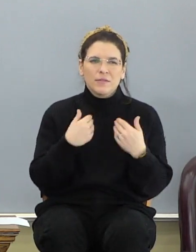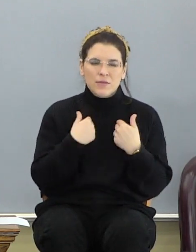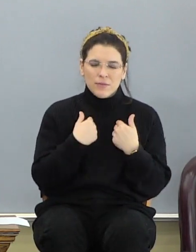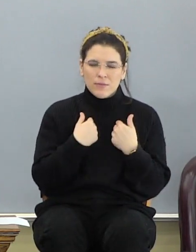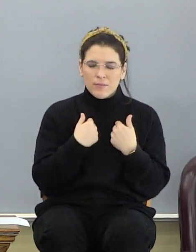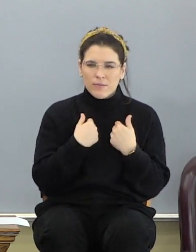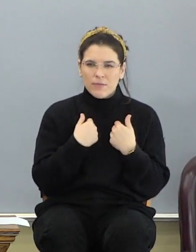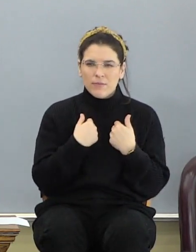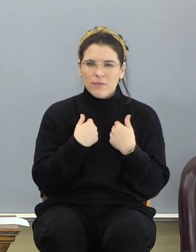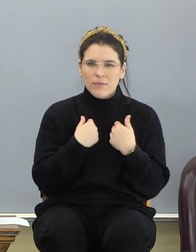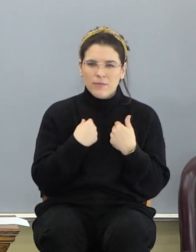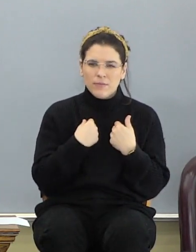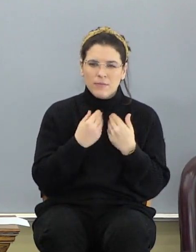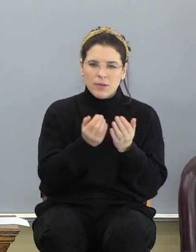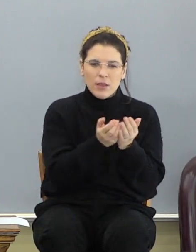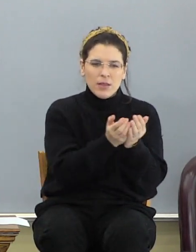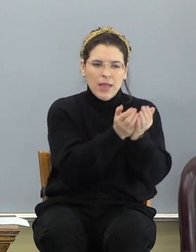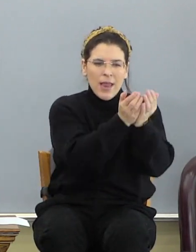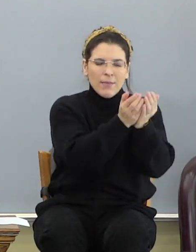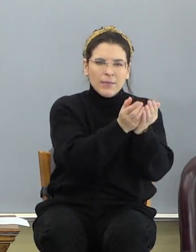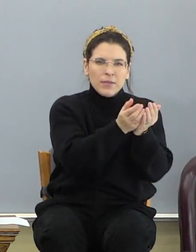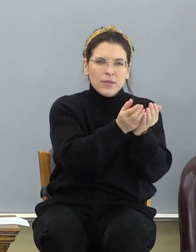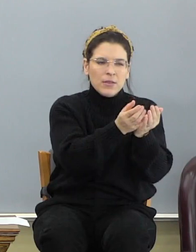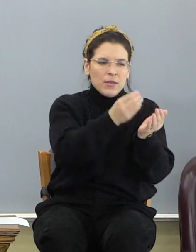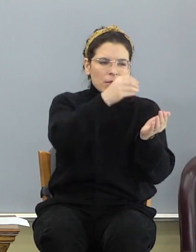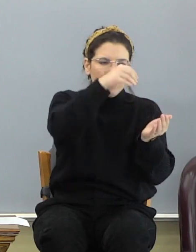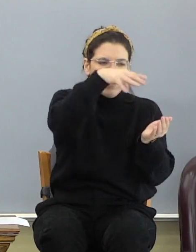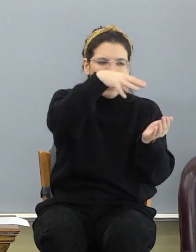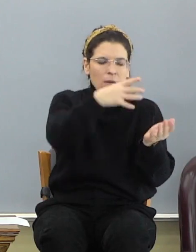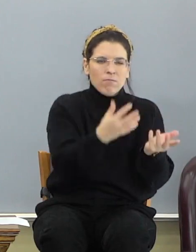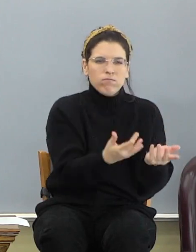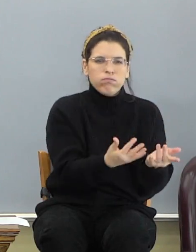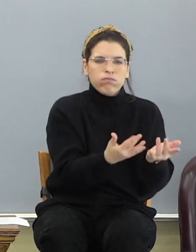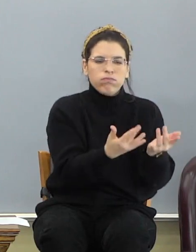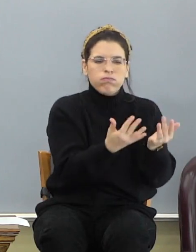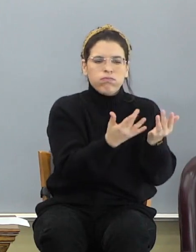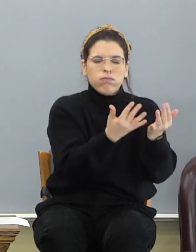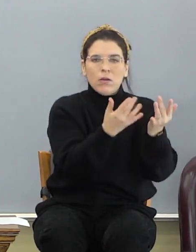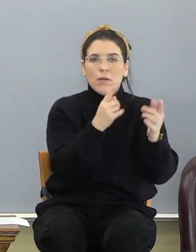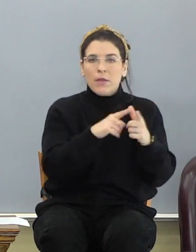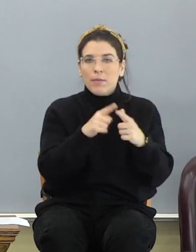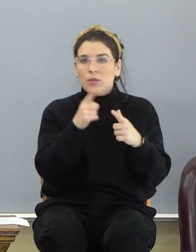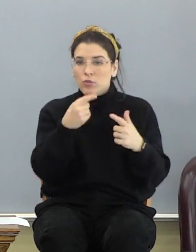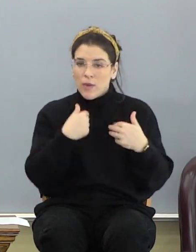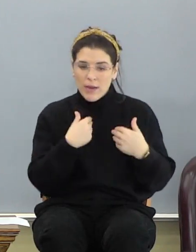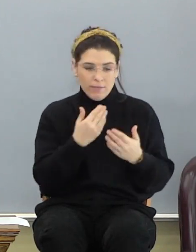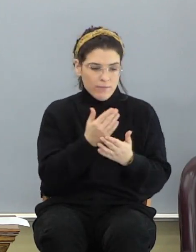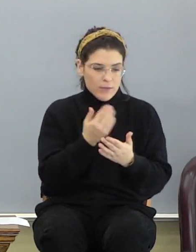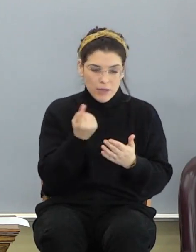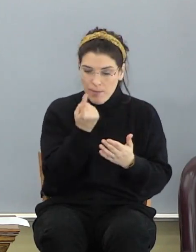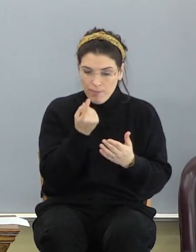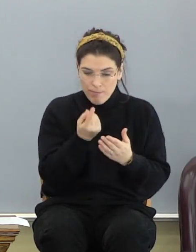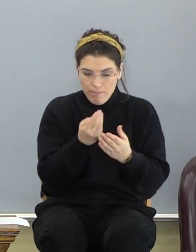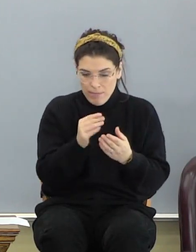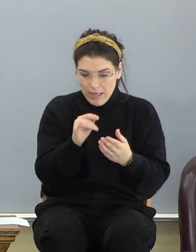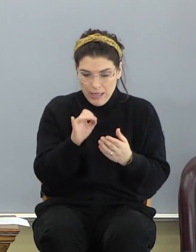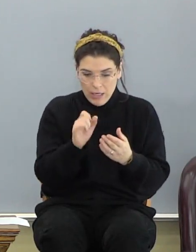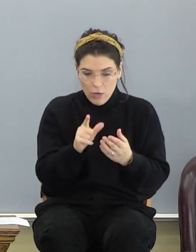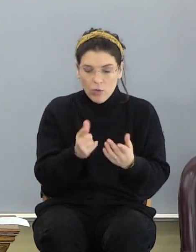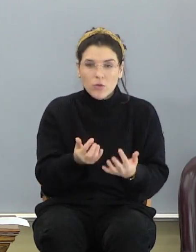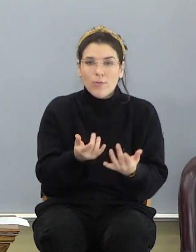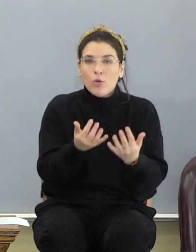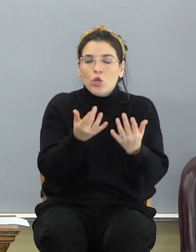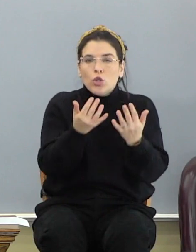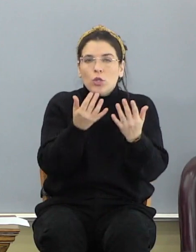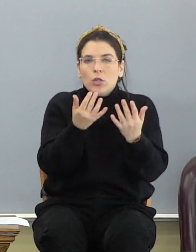of fire burning. That means you had to have some combustible material to